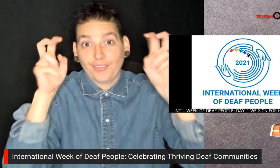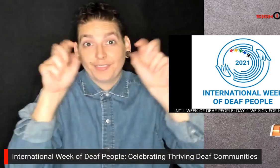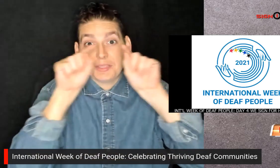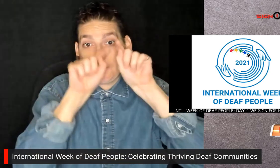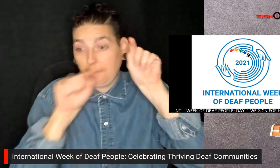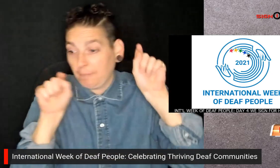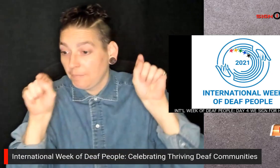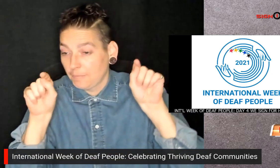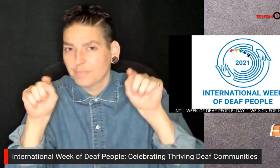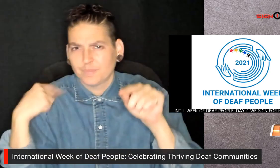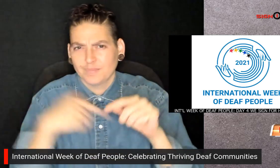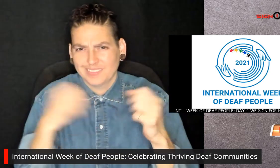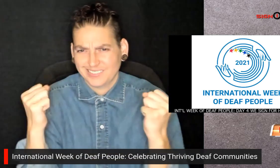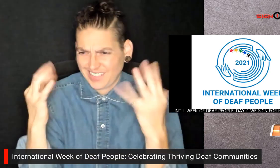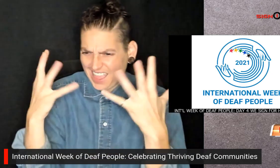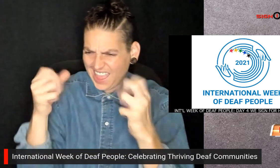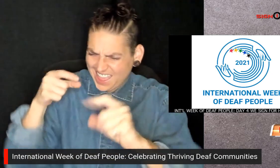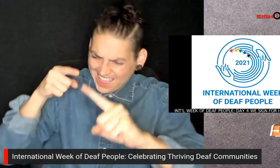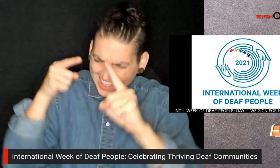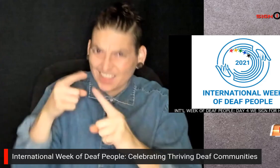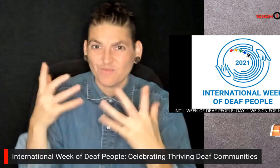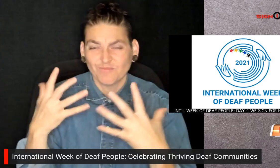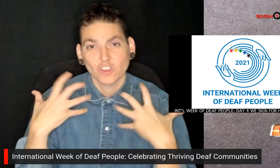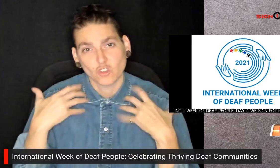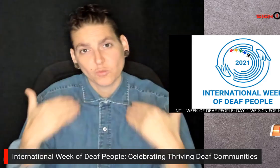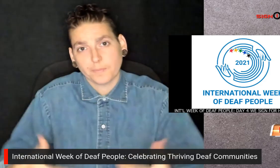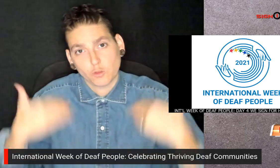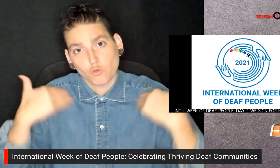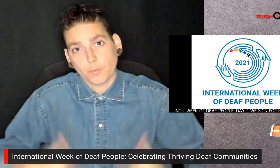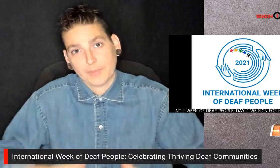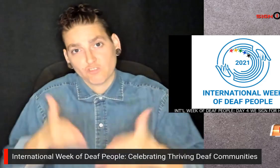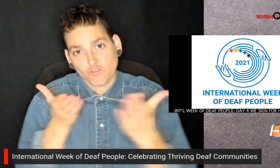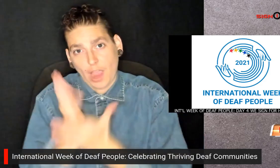today's sub-theme is We Sign for Human Rights.